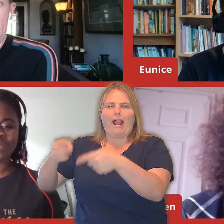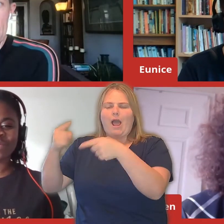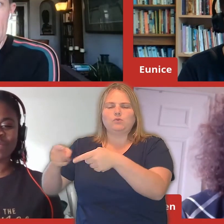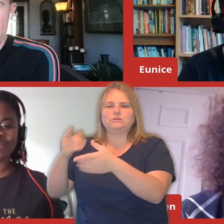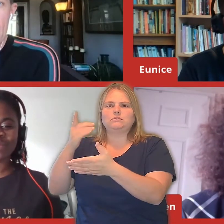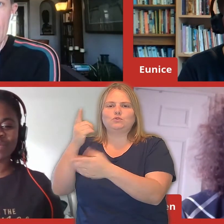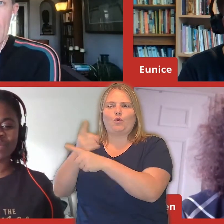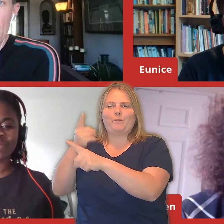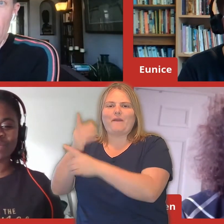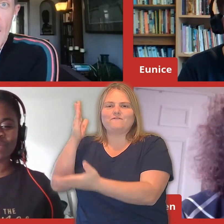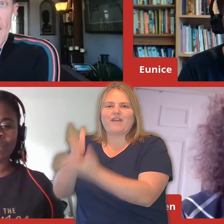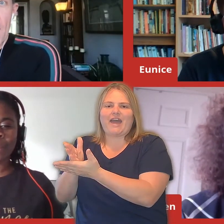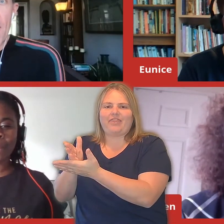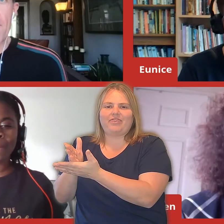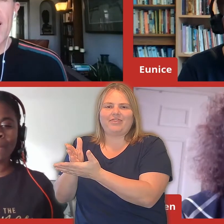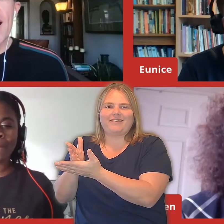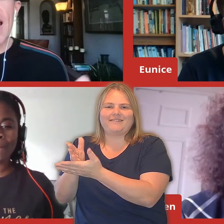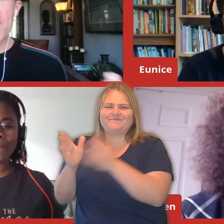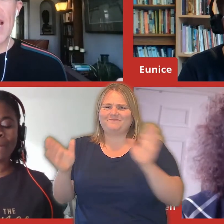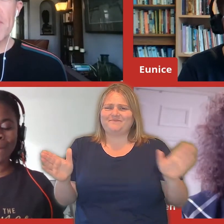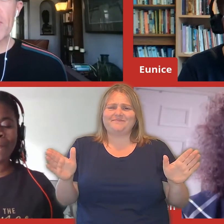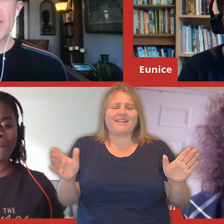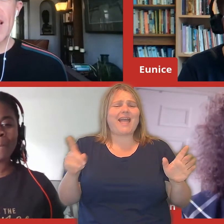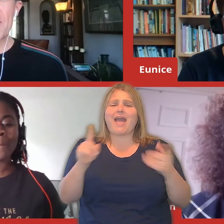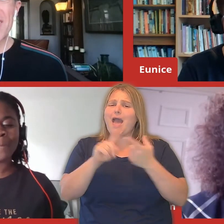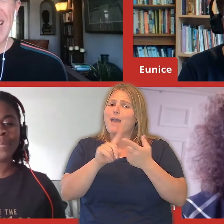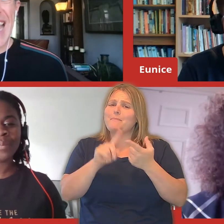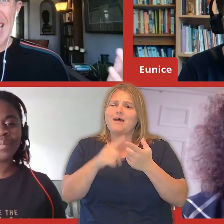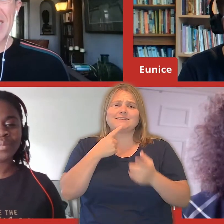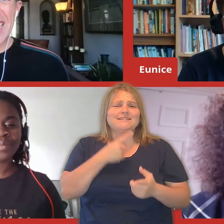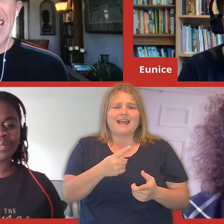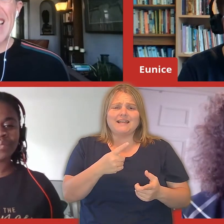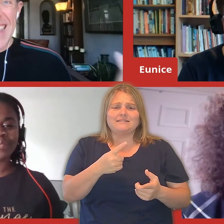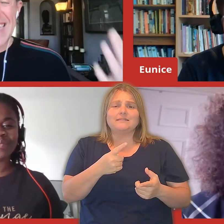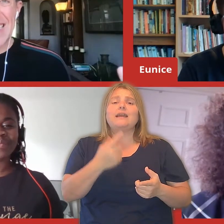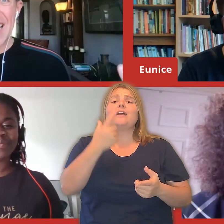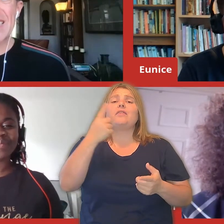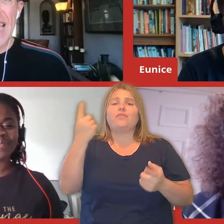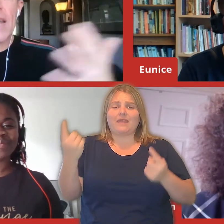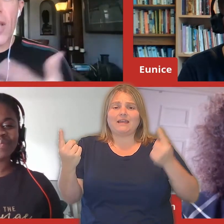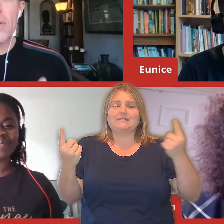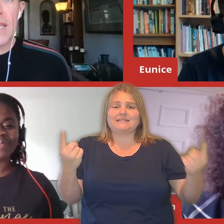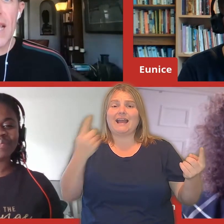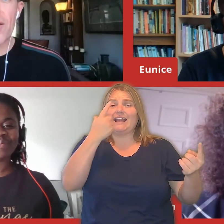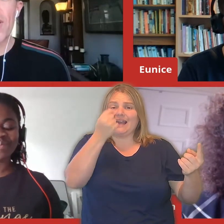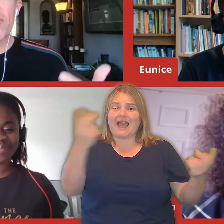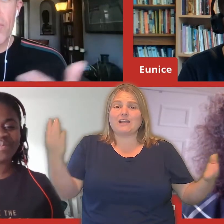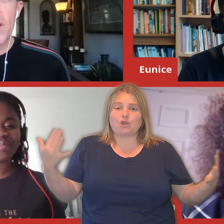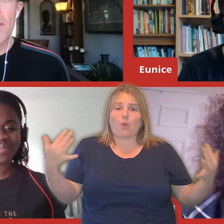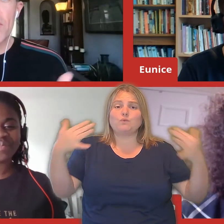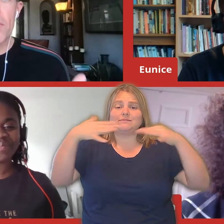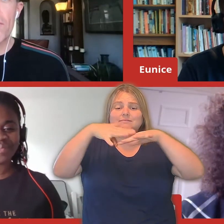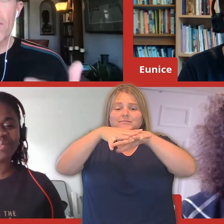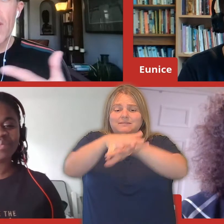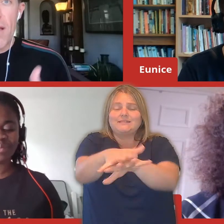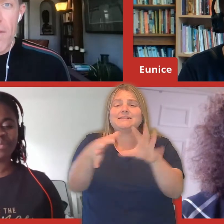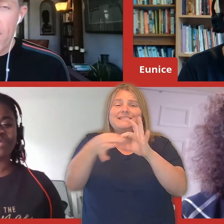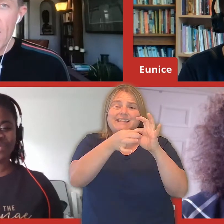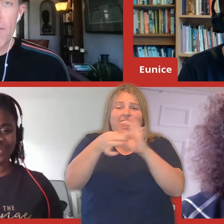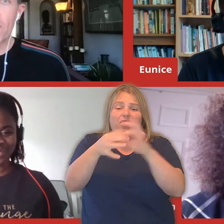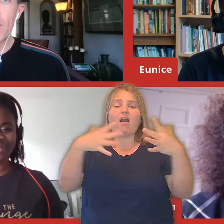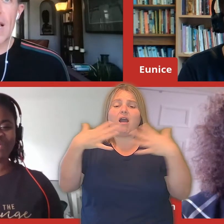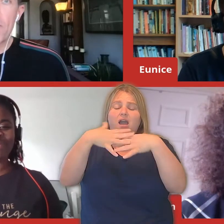talk about our faith or spirituality or lack thereof. And what Emma was saying was like, actually, these things can go together in really beautiful,